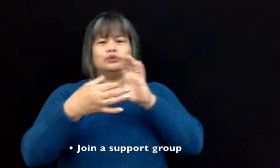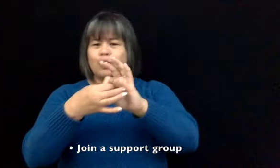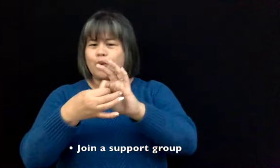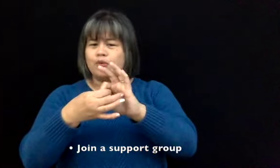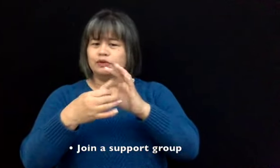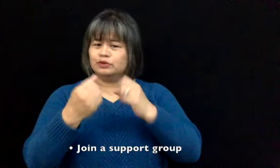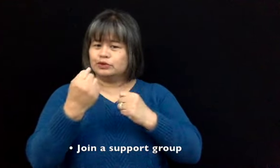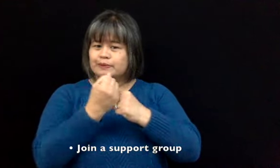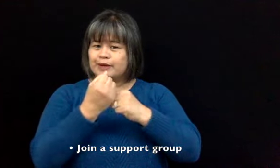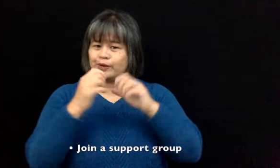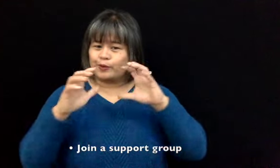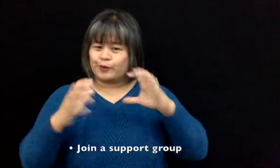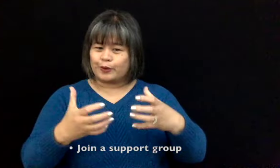join a support group,